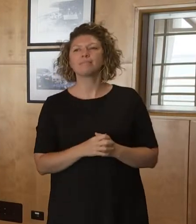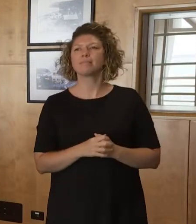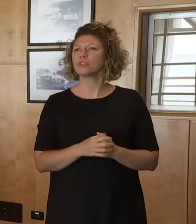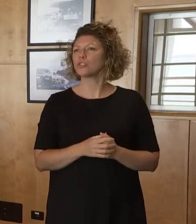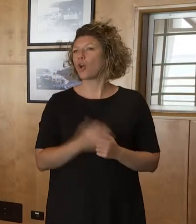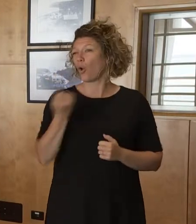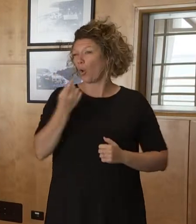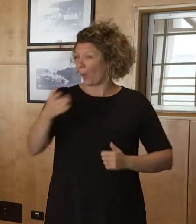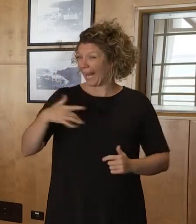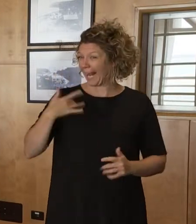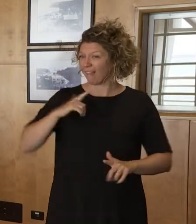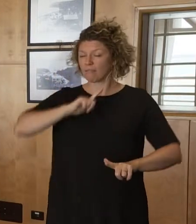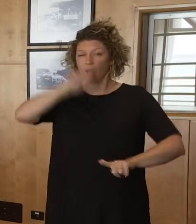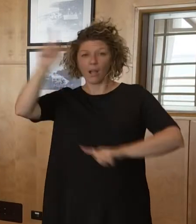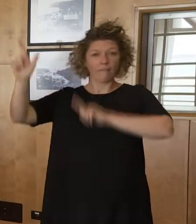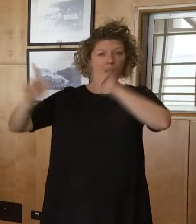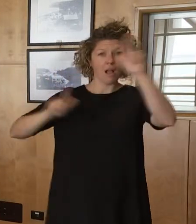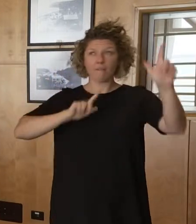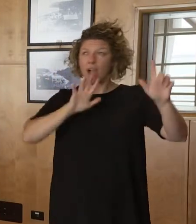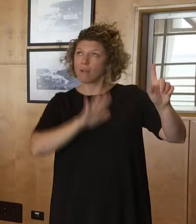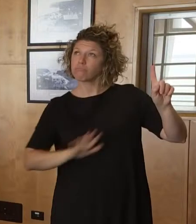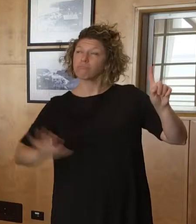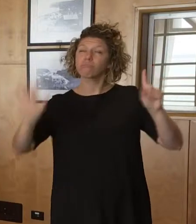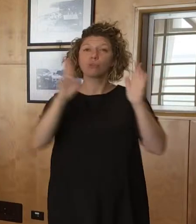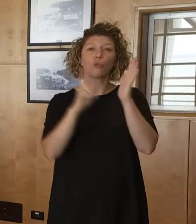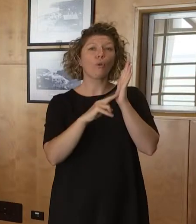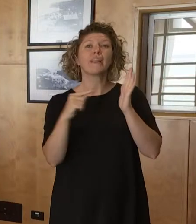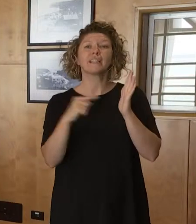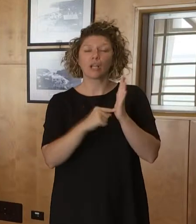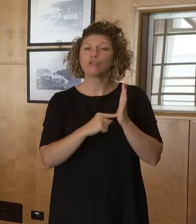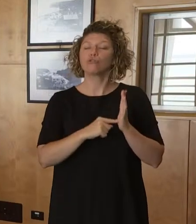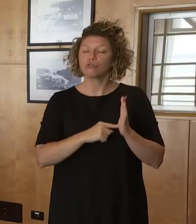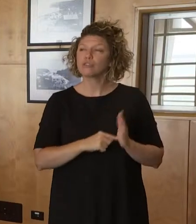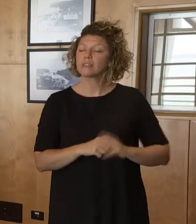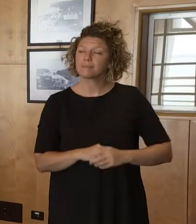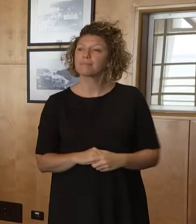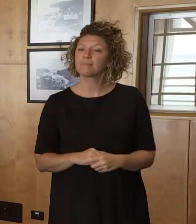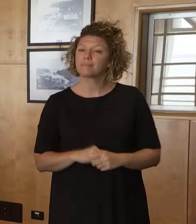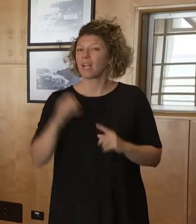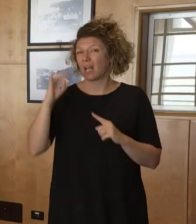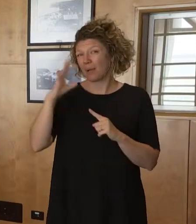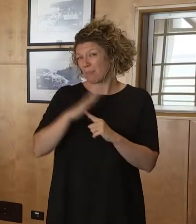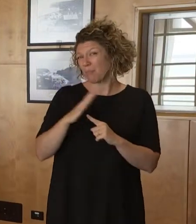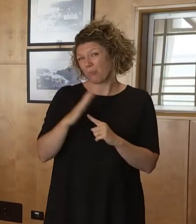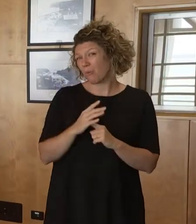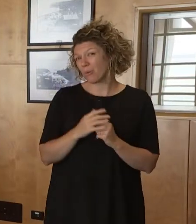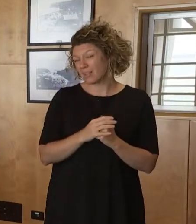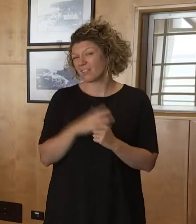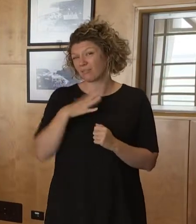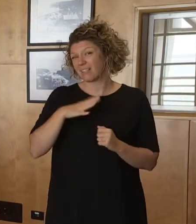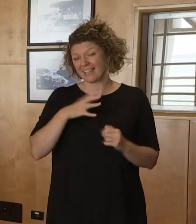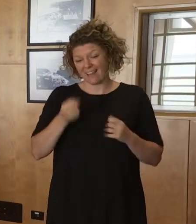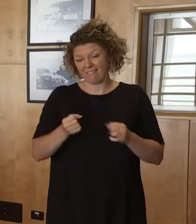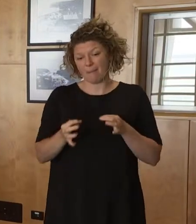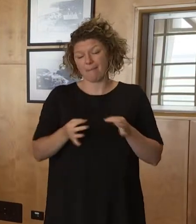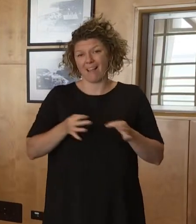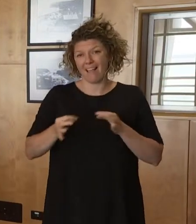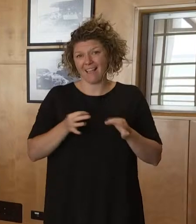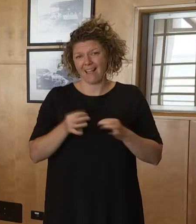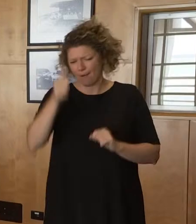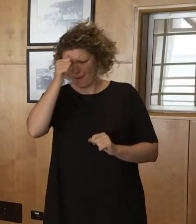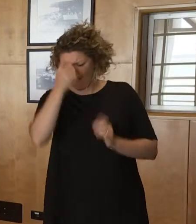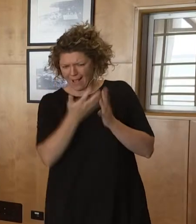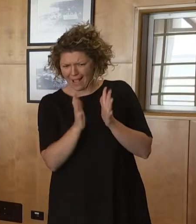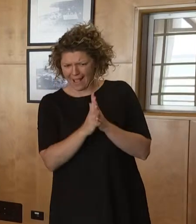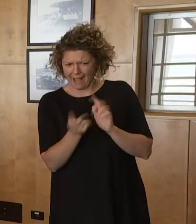communities. And I spoke about this a couple of weeks ago. And it's really important communities update their COVID management plans to reflect Omicron